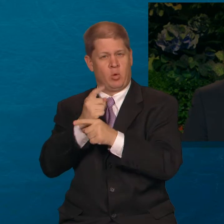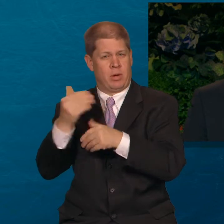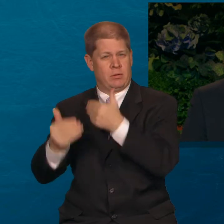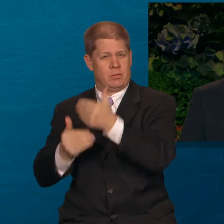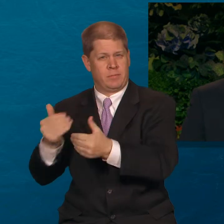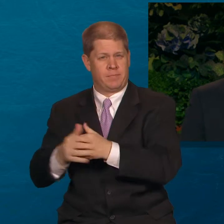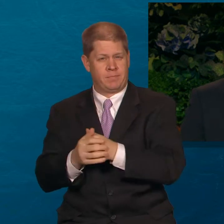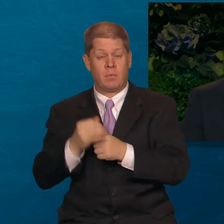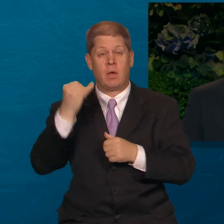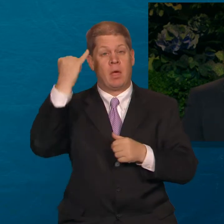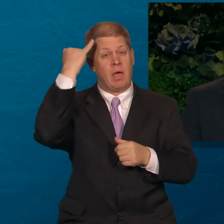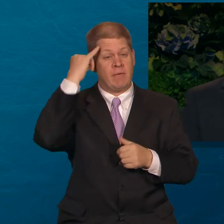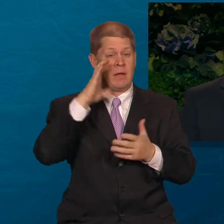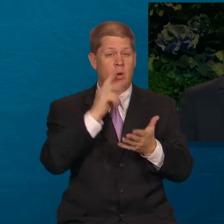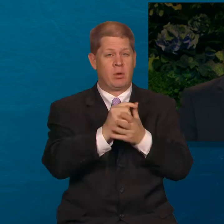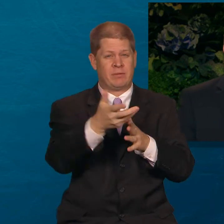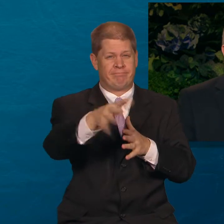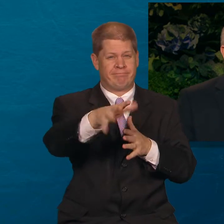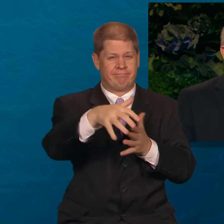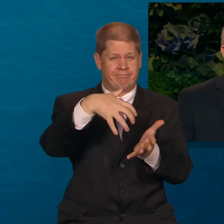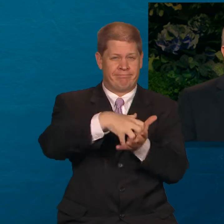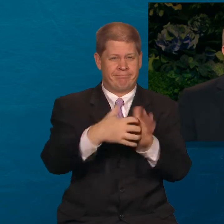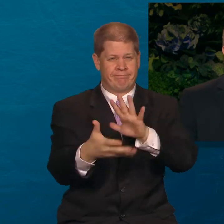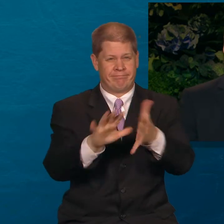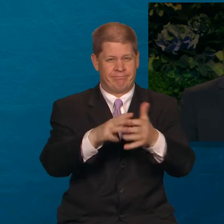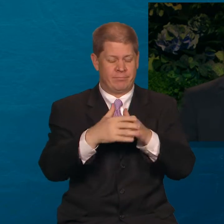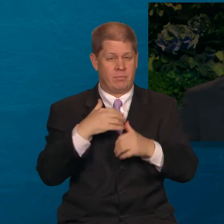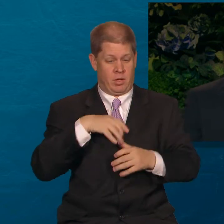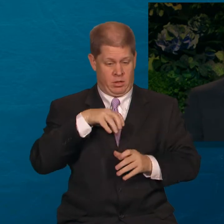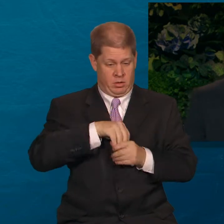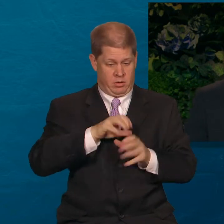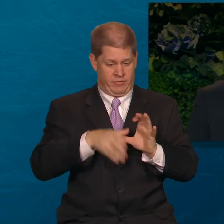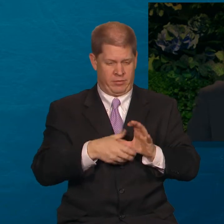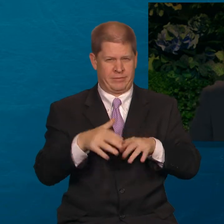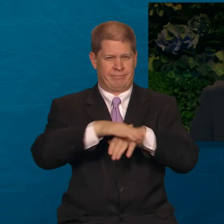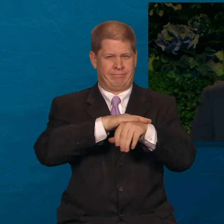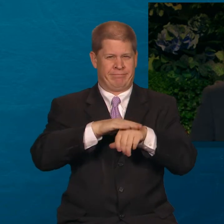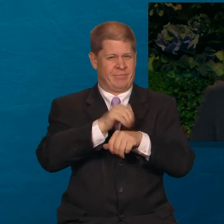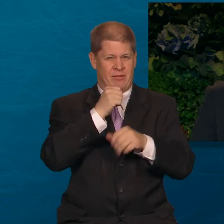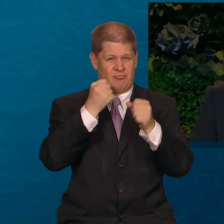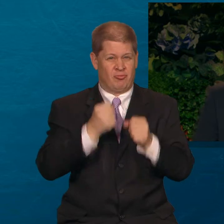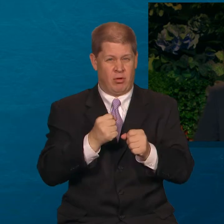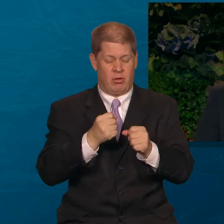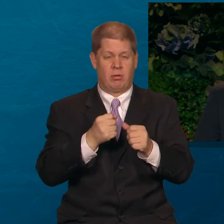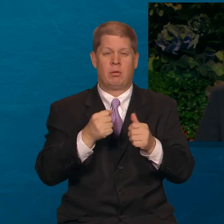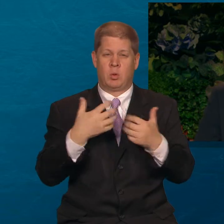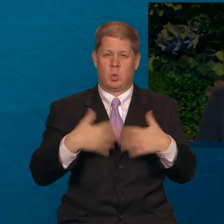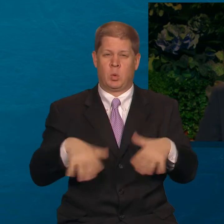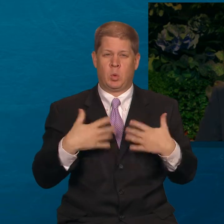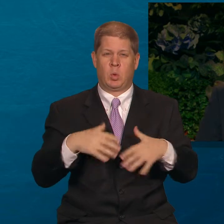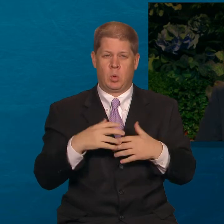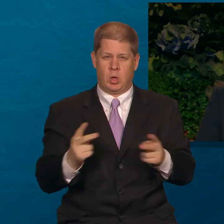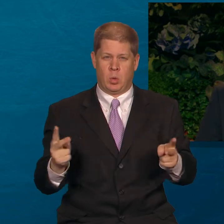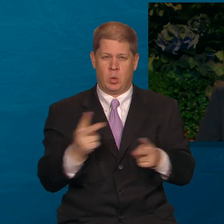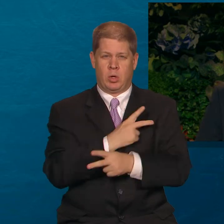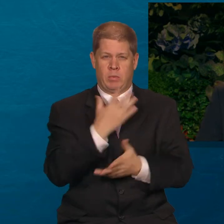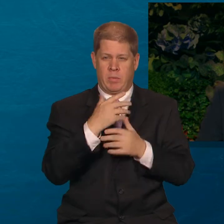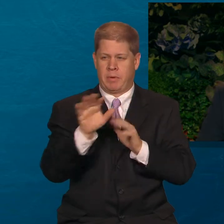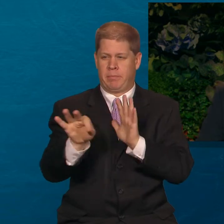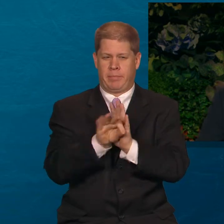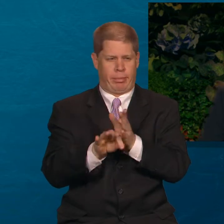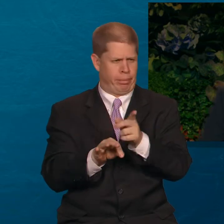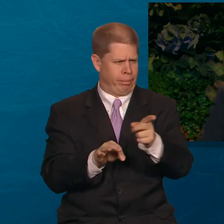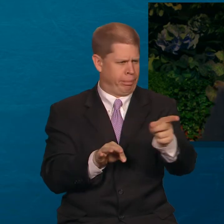If our testimonies are weak and our conversion superficial, the risk is much greater that we will be